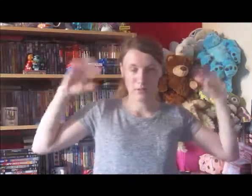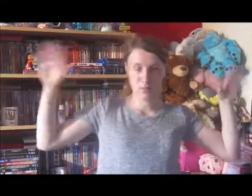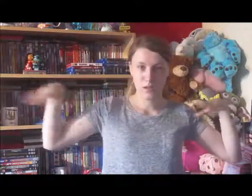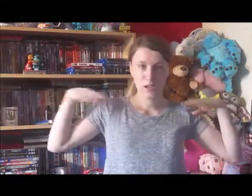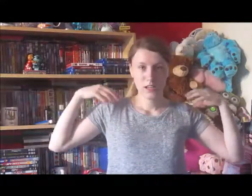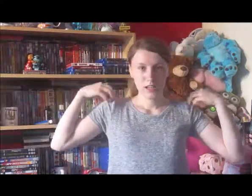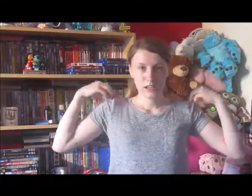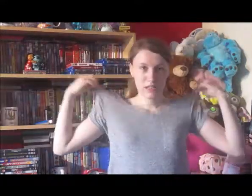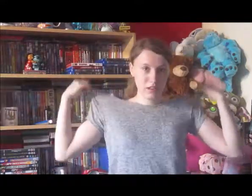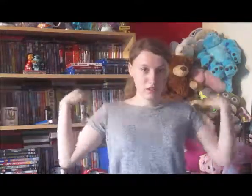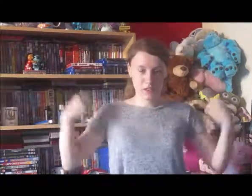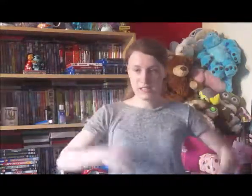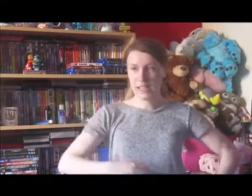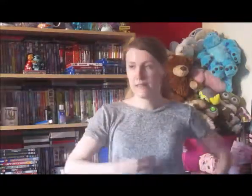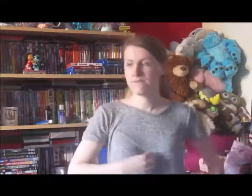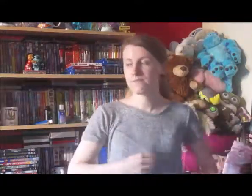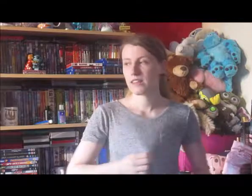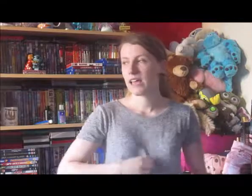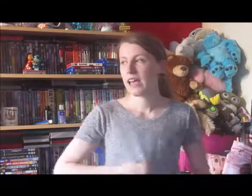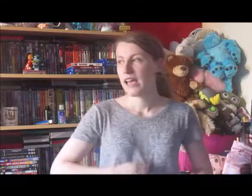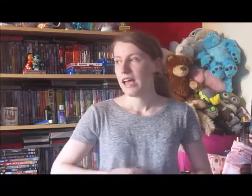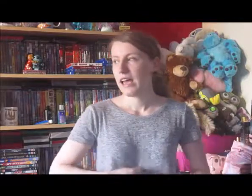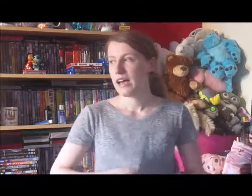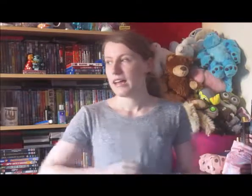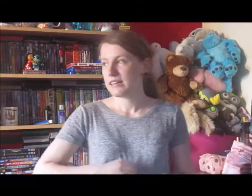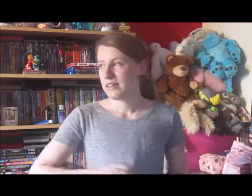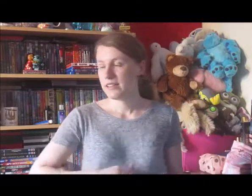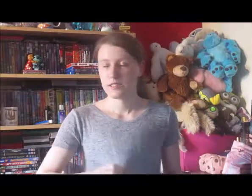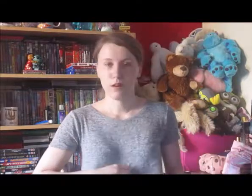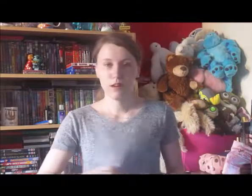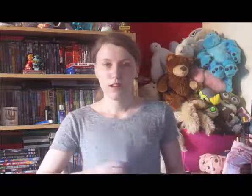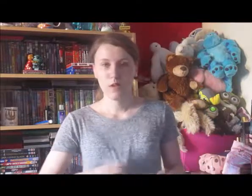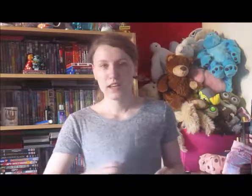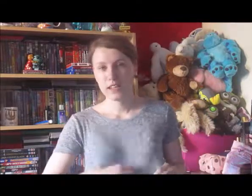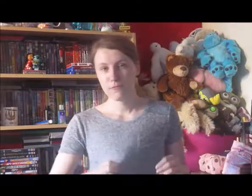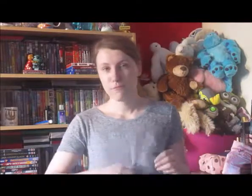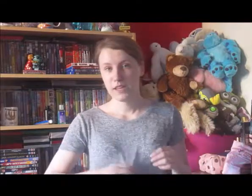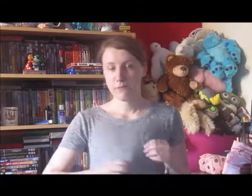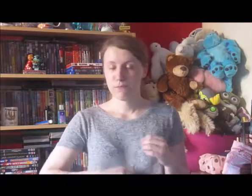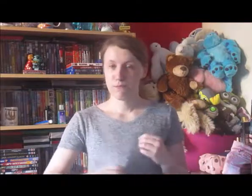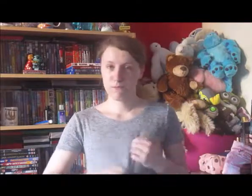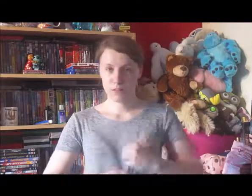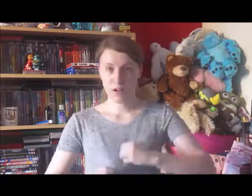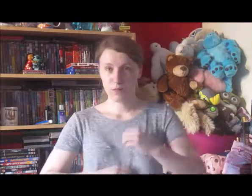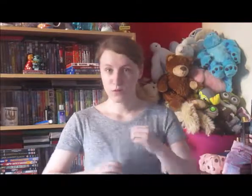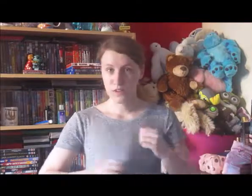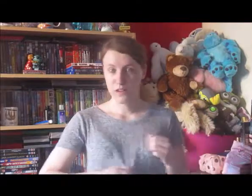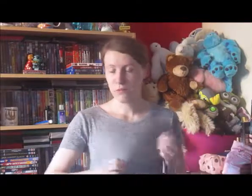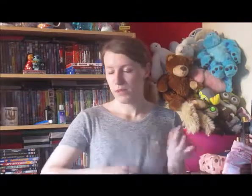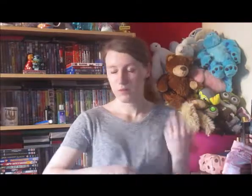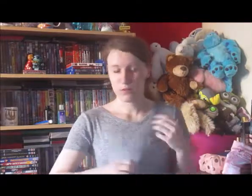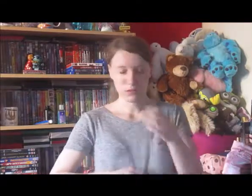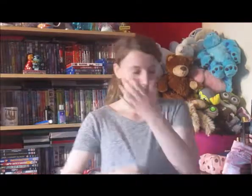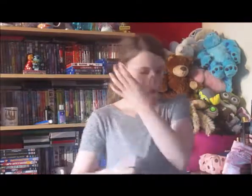they're all saving the universe again. And in this one, we get to meet Star-Lord's father, Peter Quill's father,